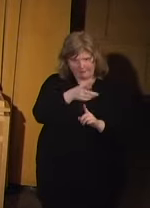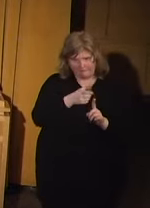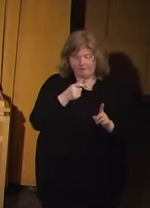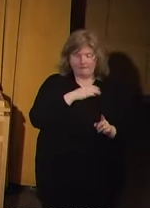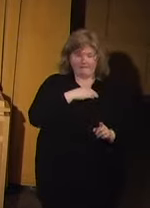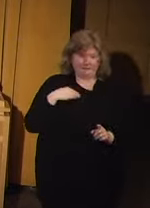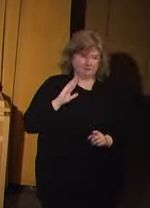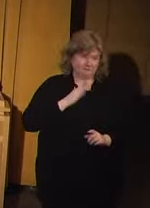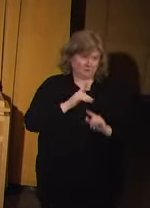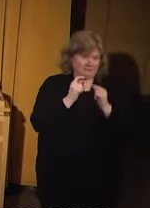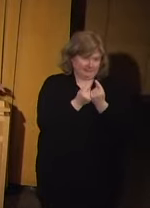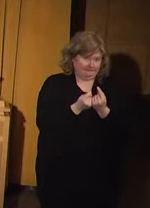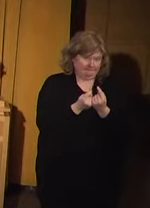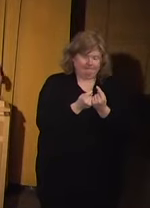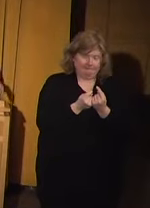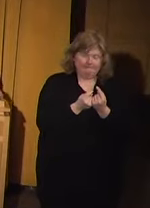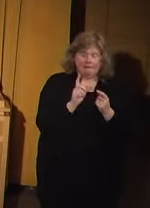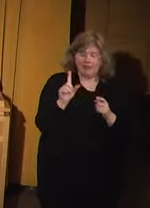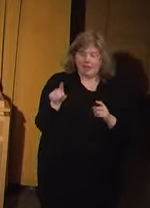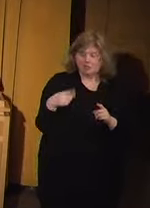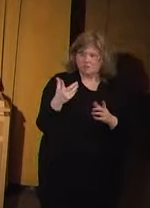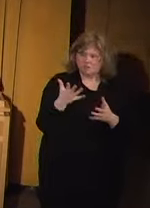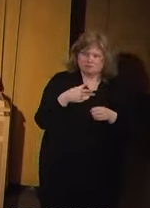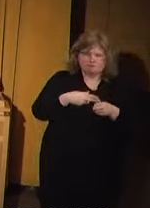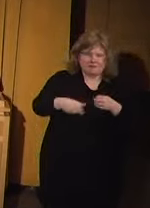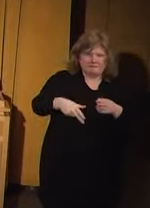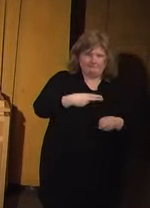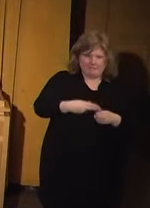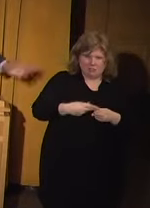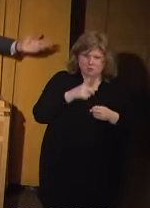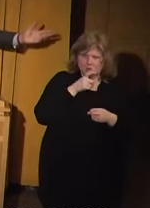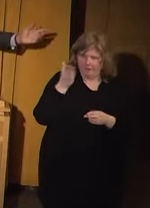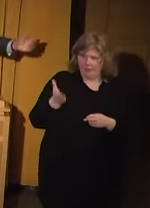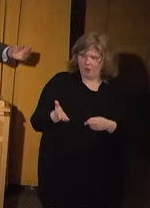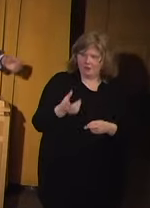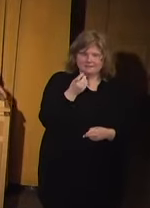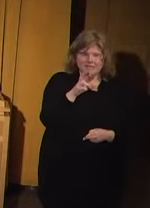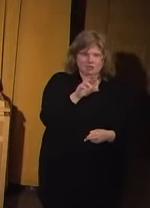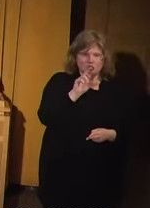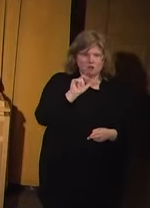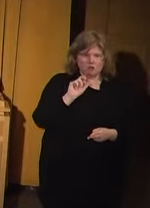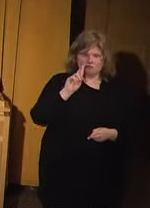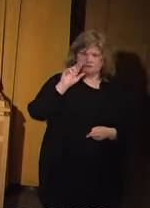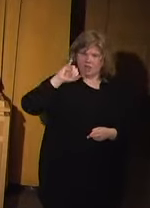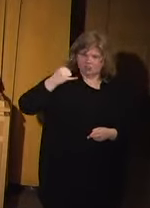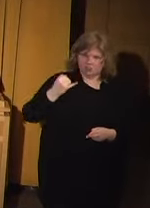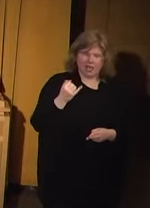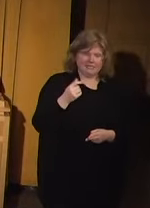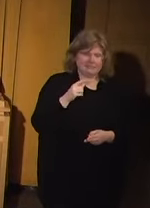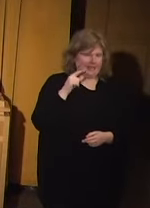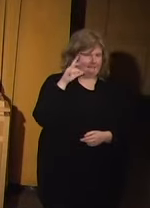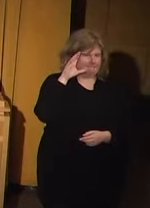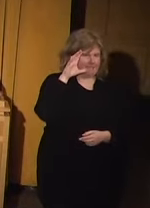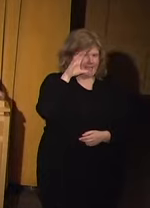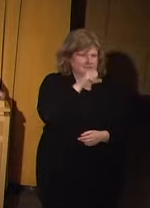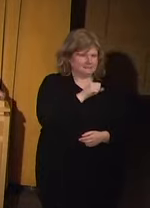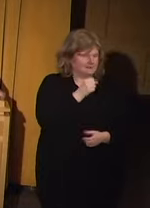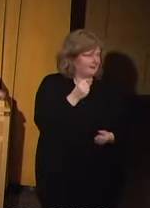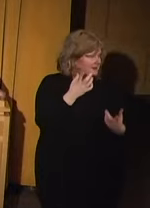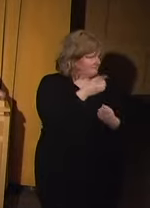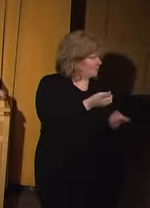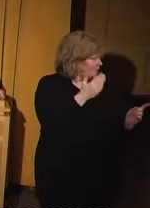of our team. I just want to briefly mention them. Dr. Raj, who I anticipate many of you know, who